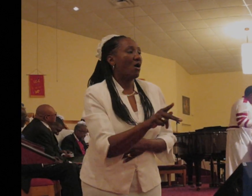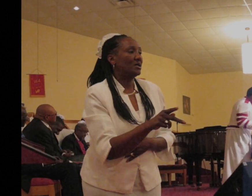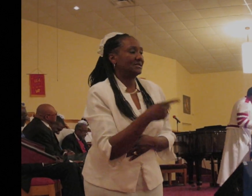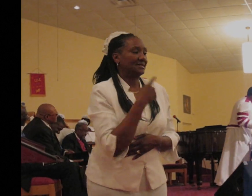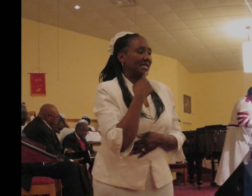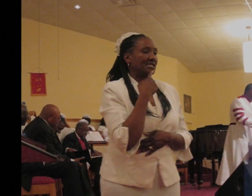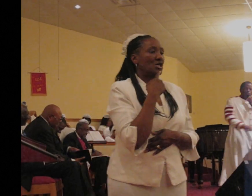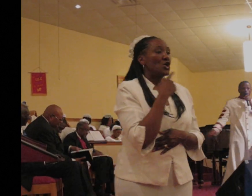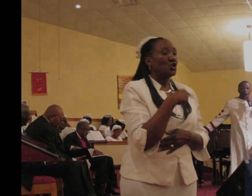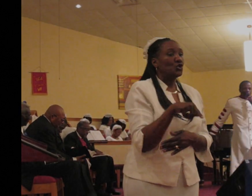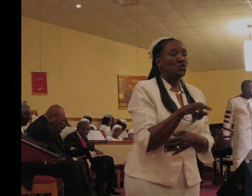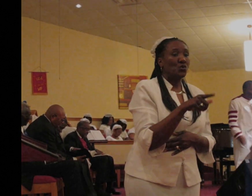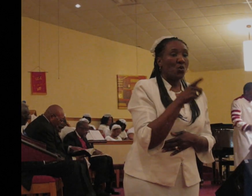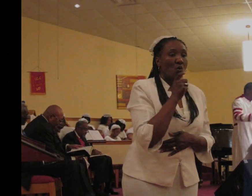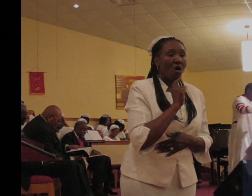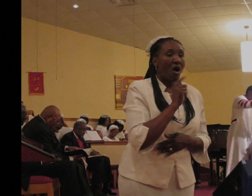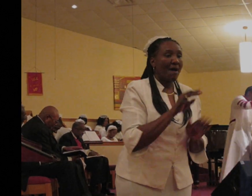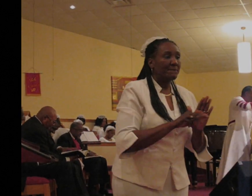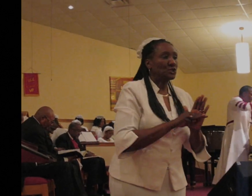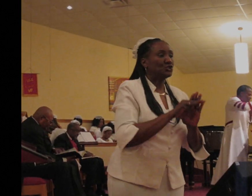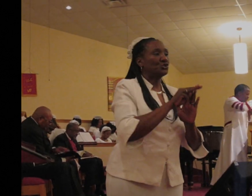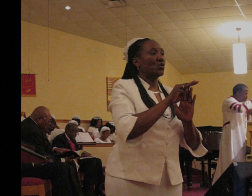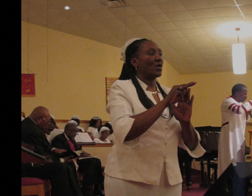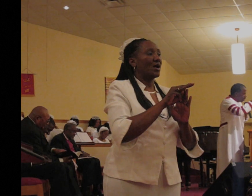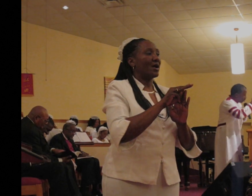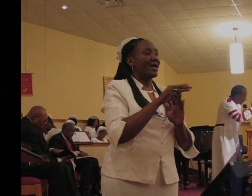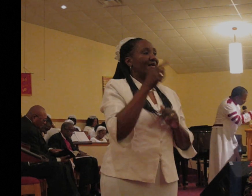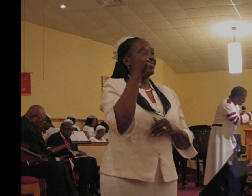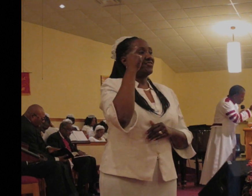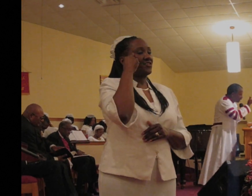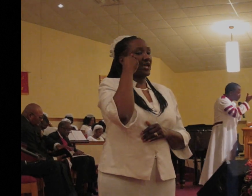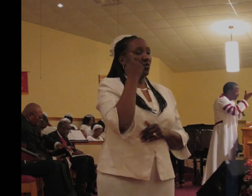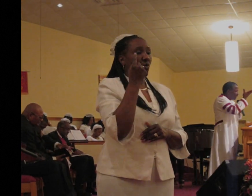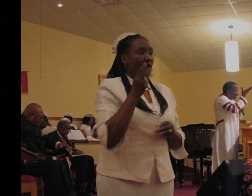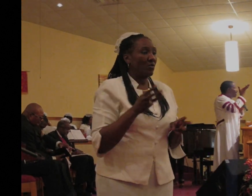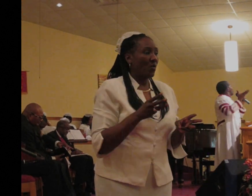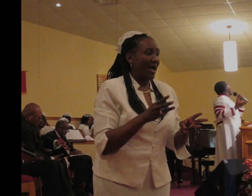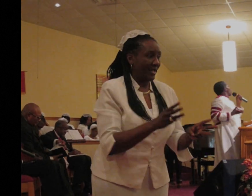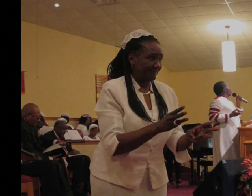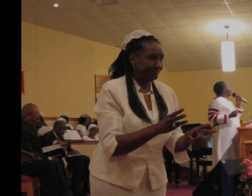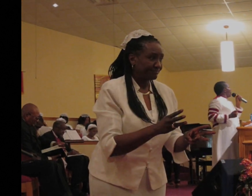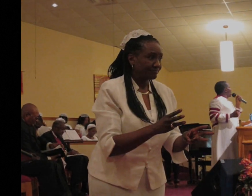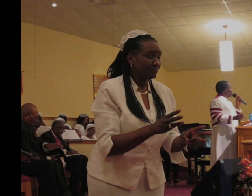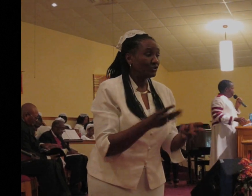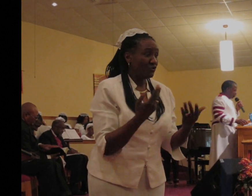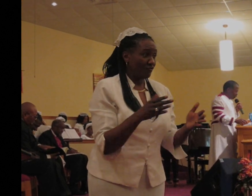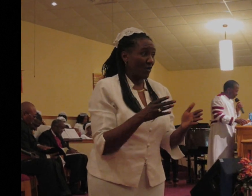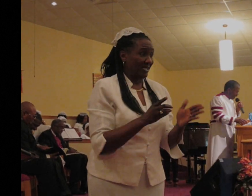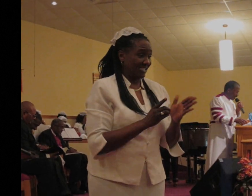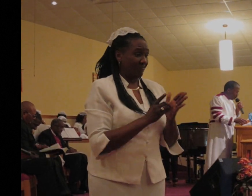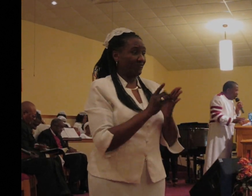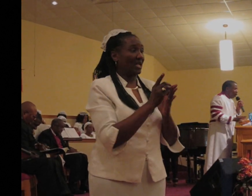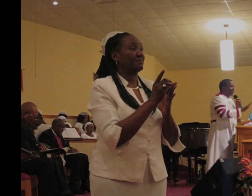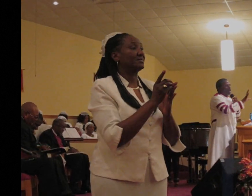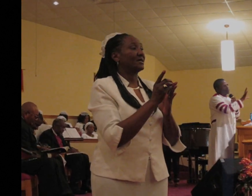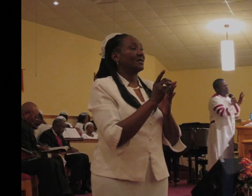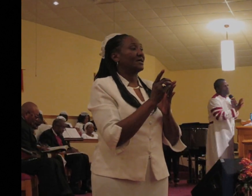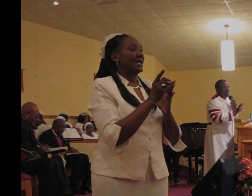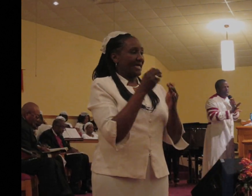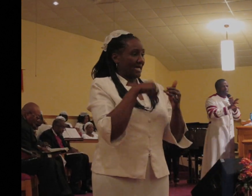think this way. In other words, you who have come up and have grown on the journey. Or to help somebody